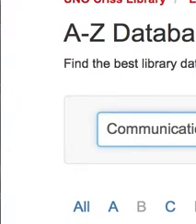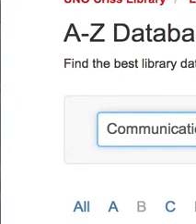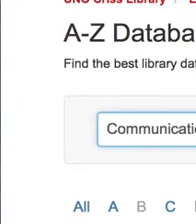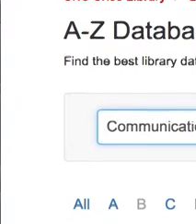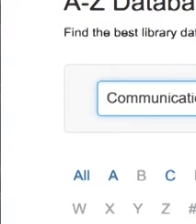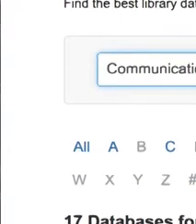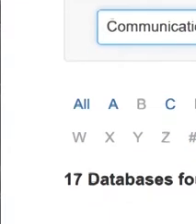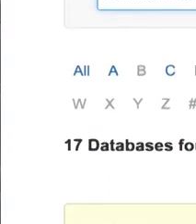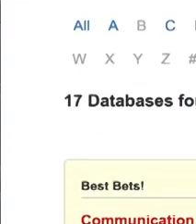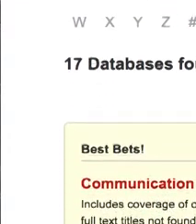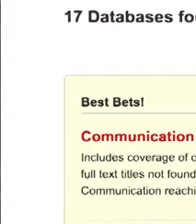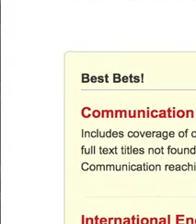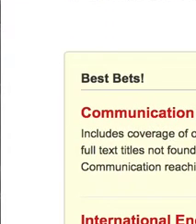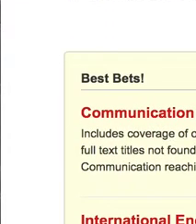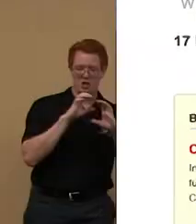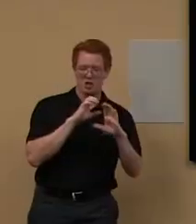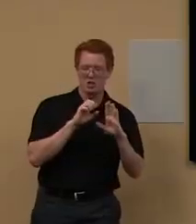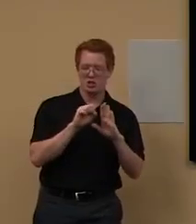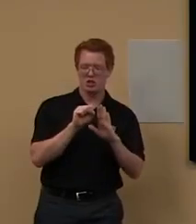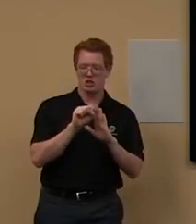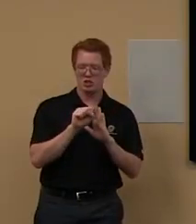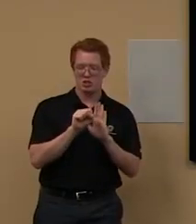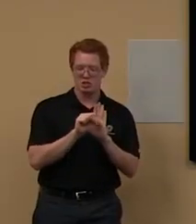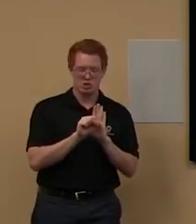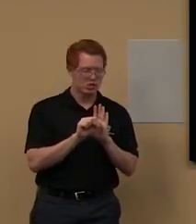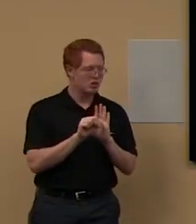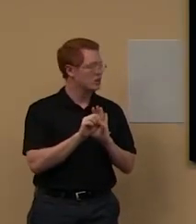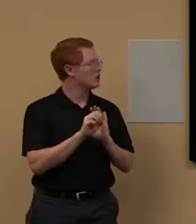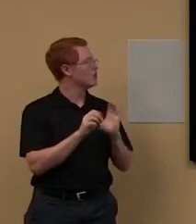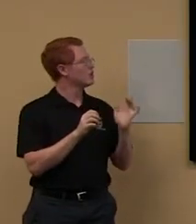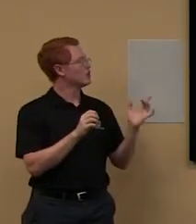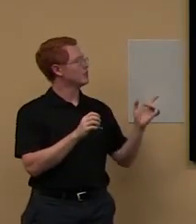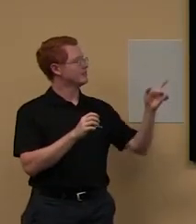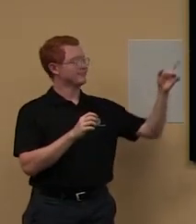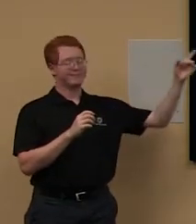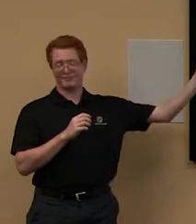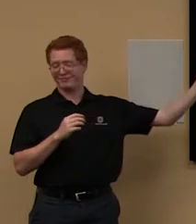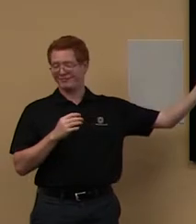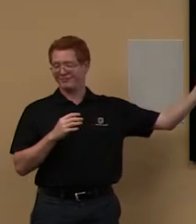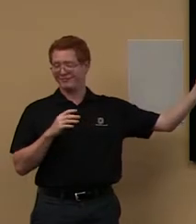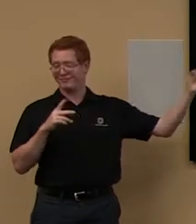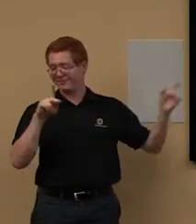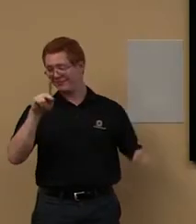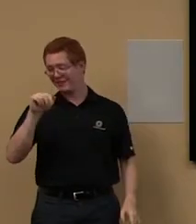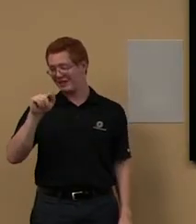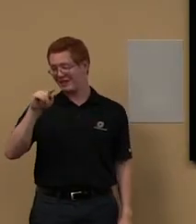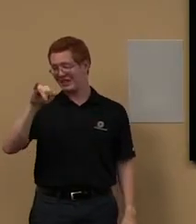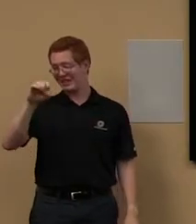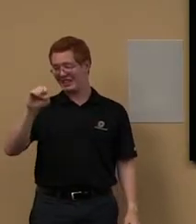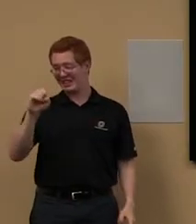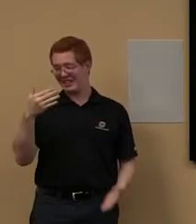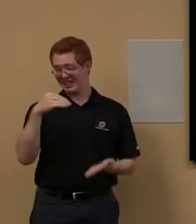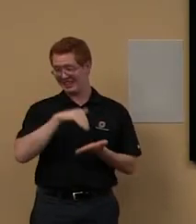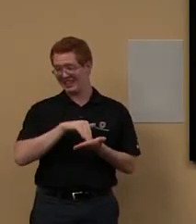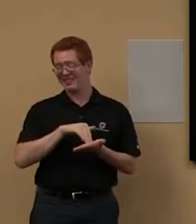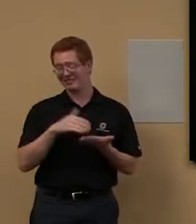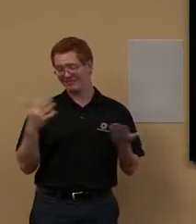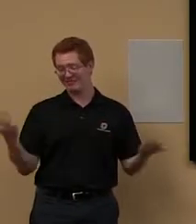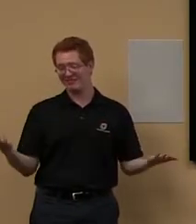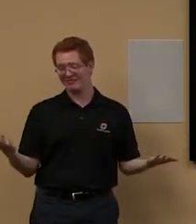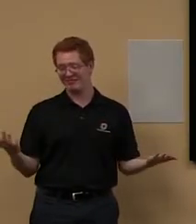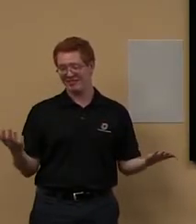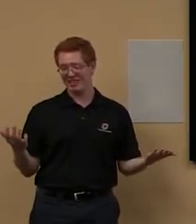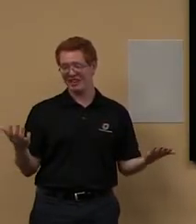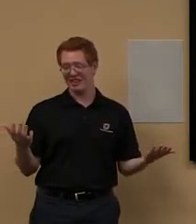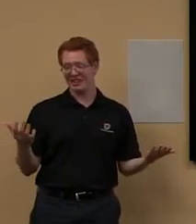Communication as my subject. And again, there's Katie. There's another way to get a hold of her. So, can you tell which message we want